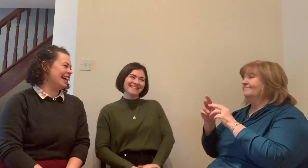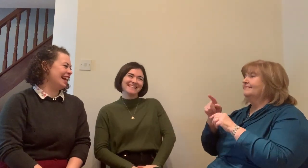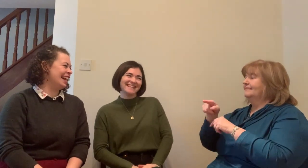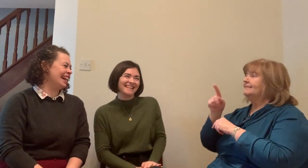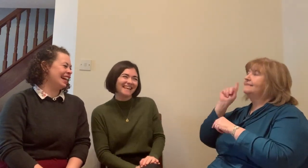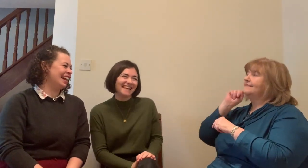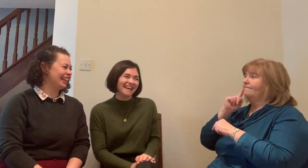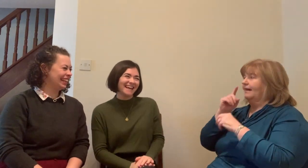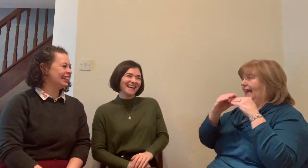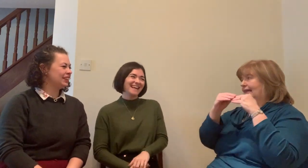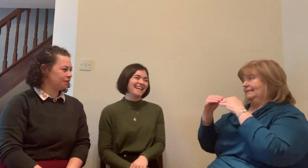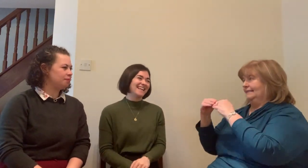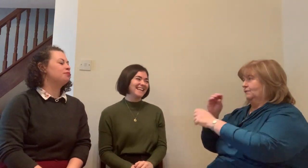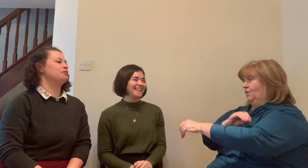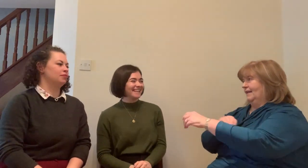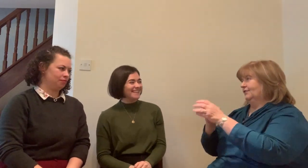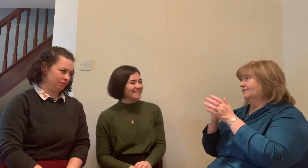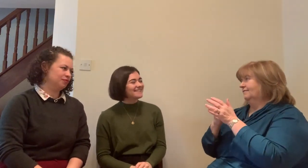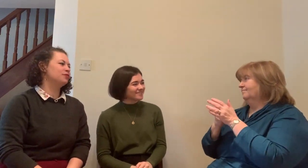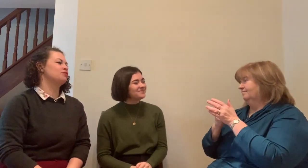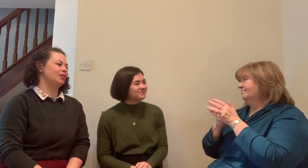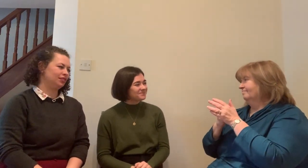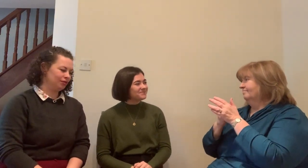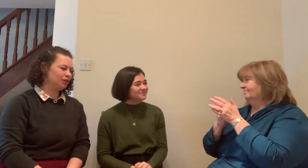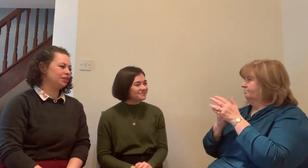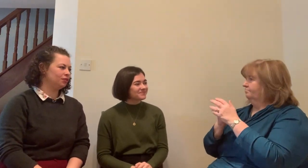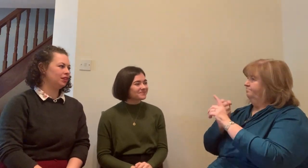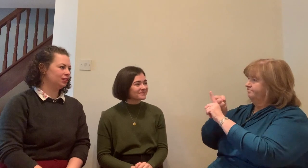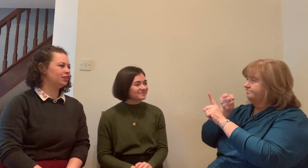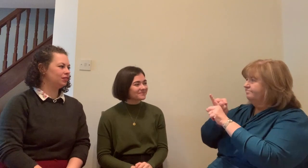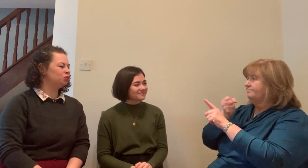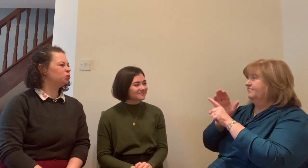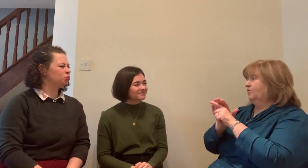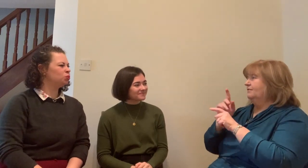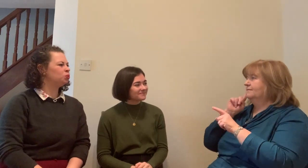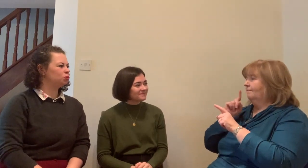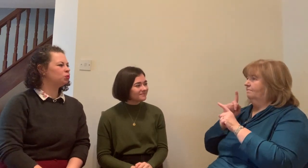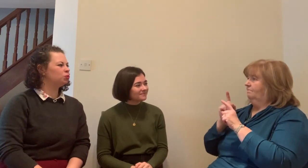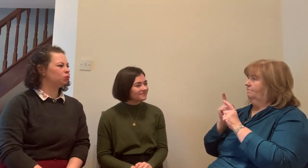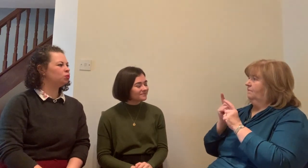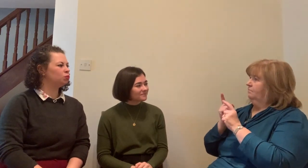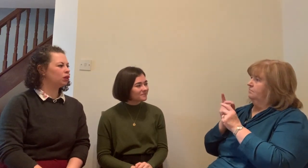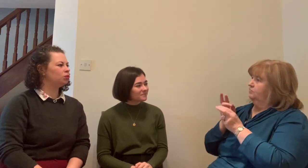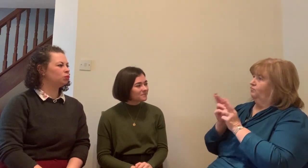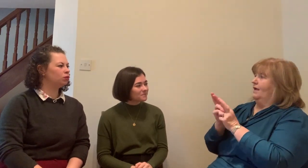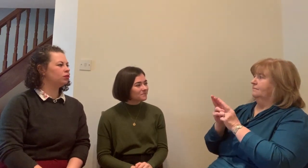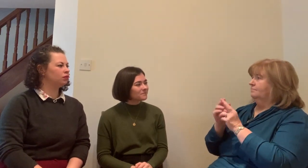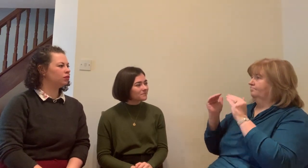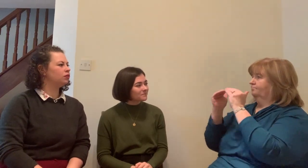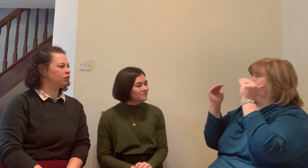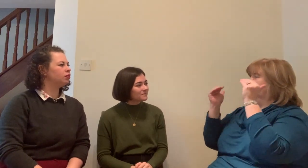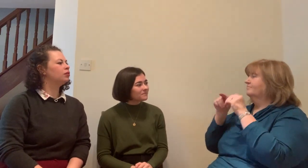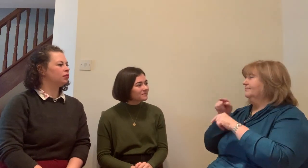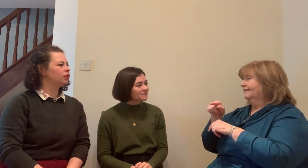It's amazing. Exactly. You don't even realise that it's something that you're doing until I moved to America. lived there for about seven years